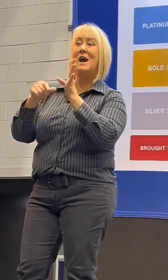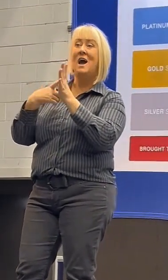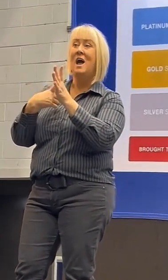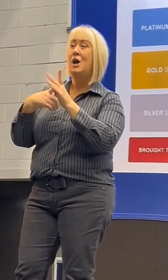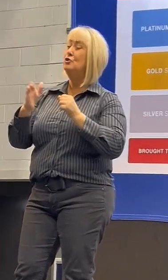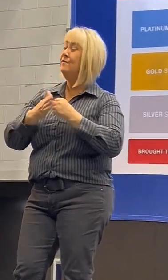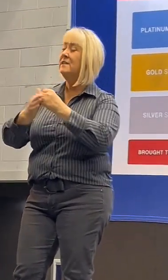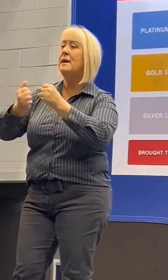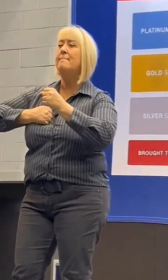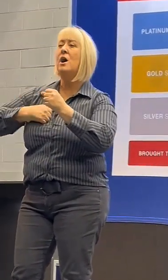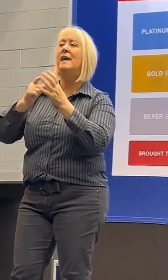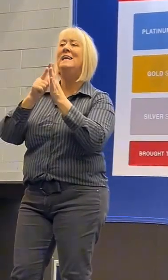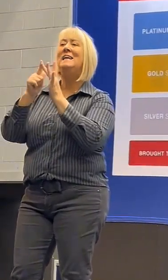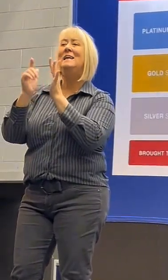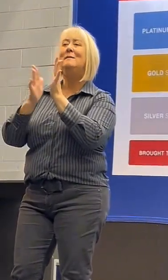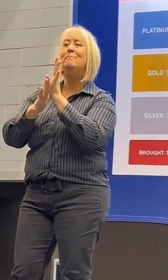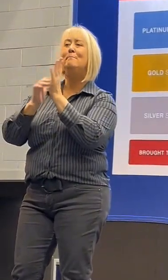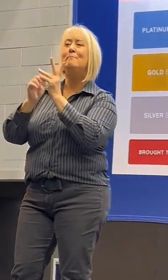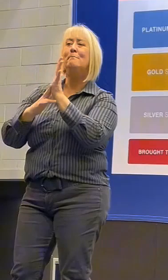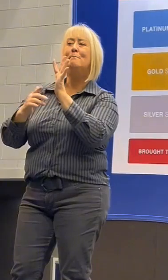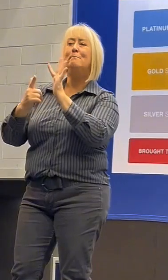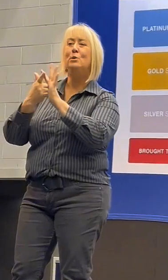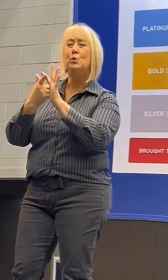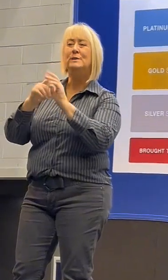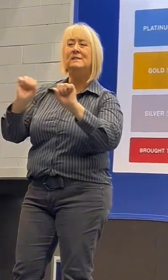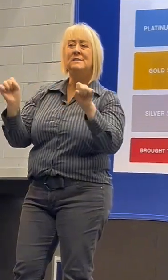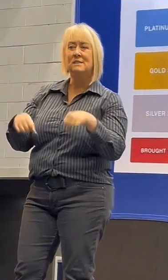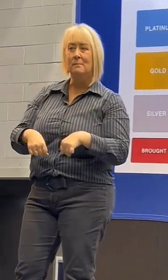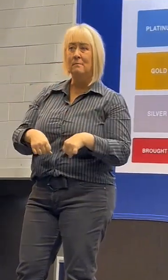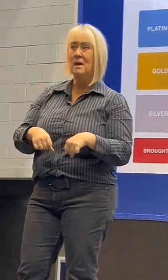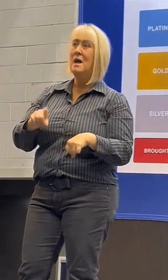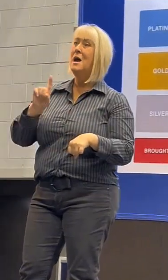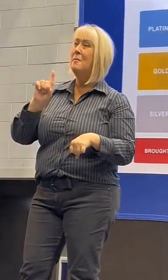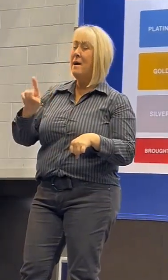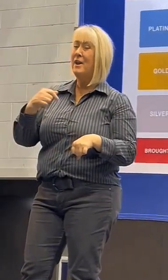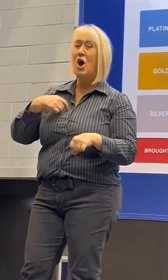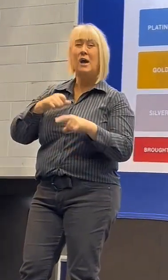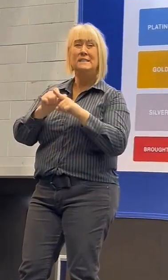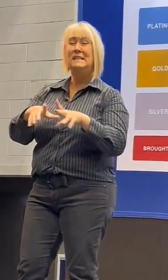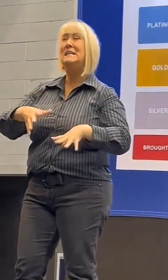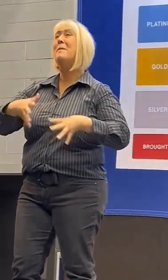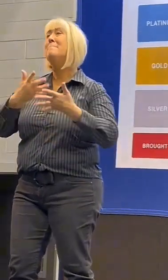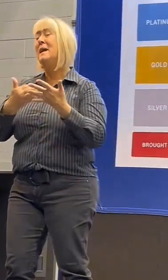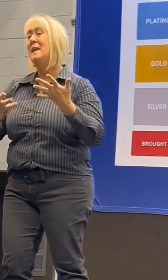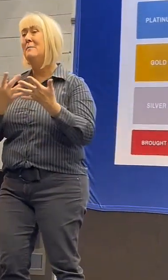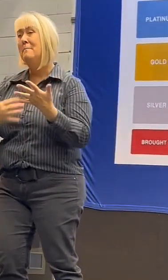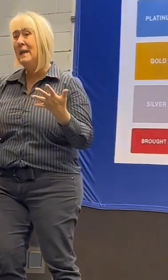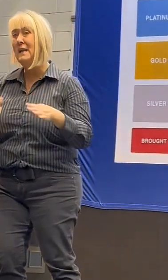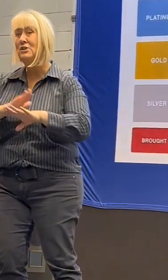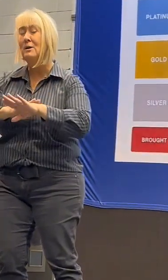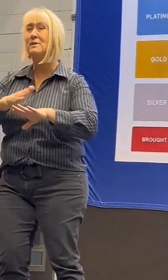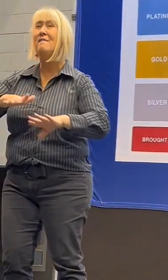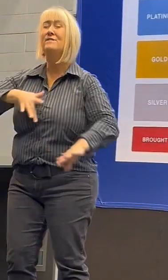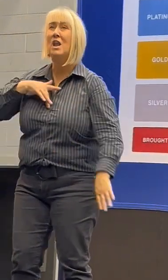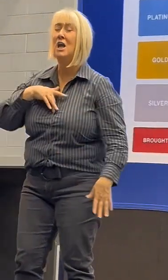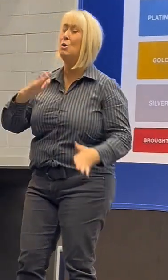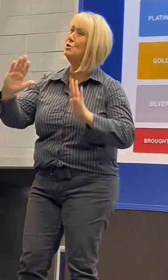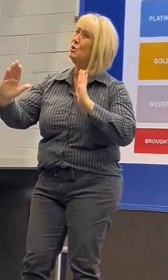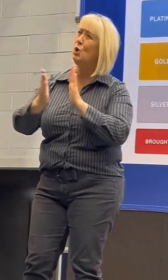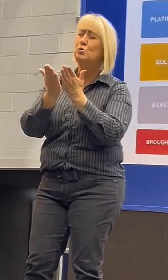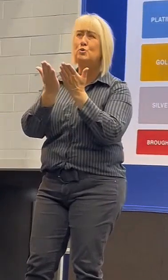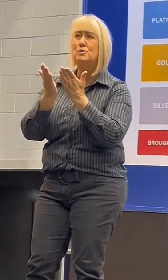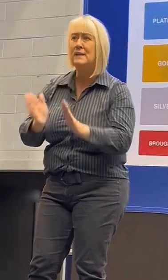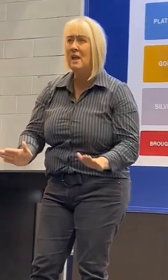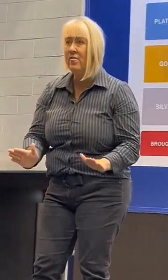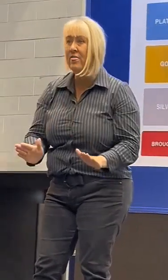sessions in around six weeks, and it was incredibly traumatic. I felt like I was on the brink of death in every session,